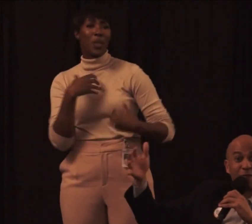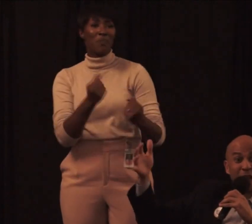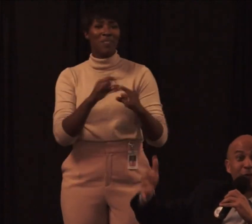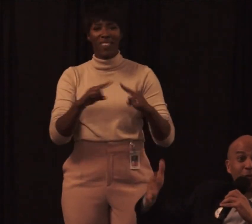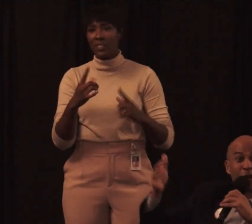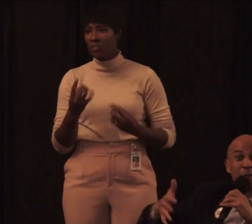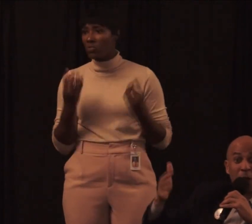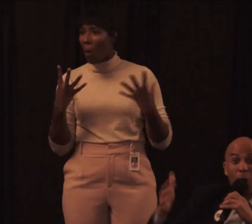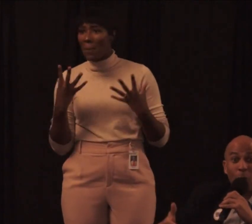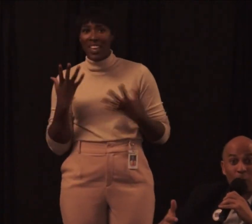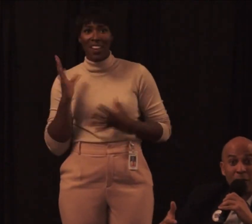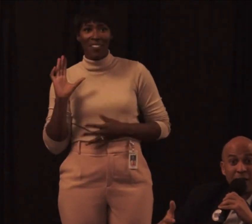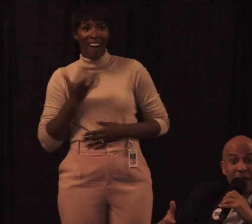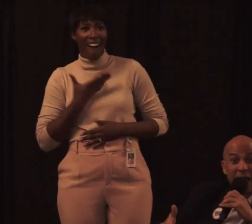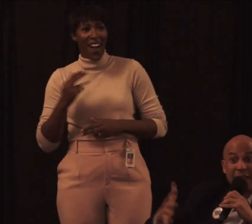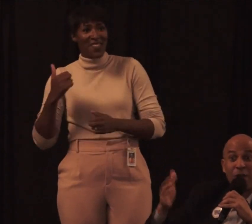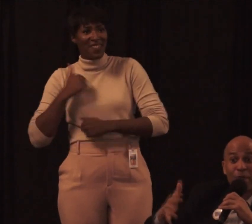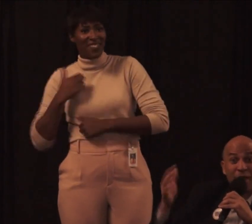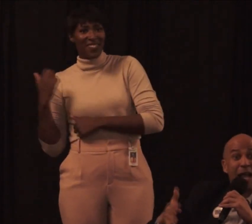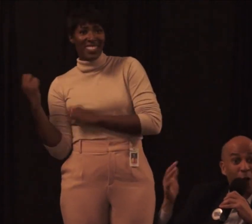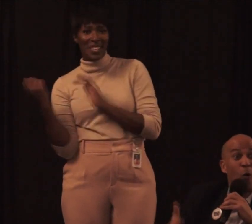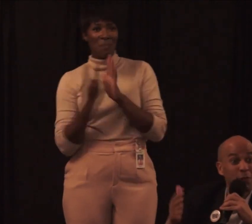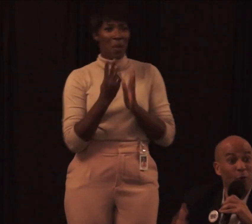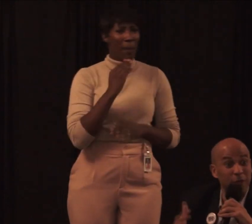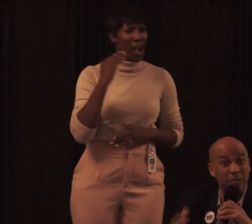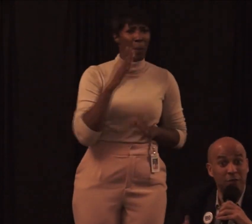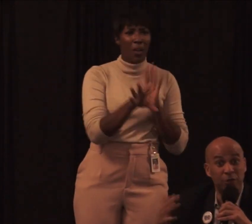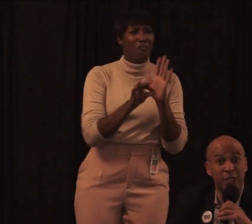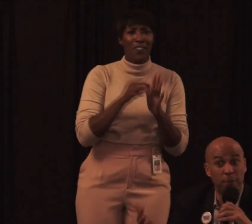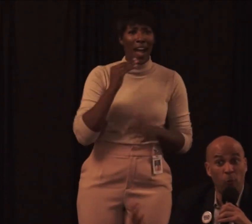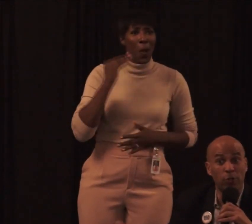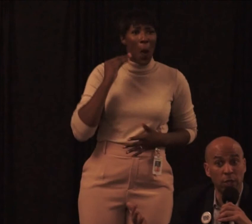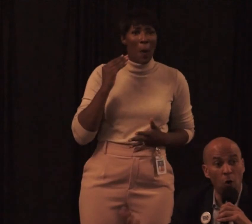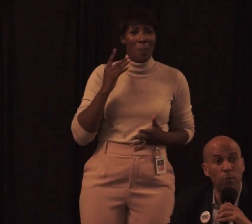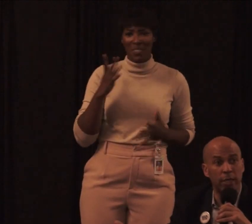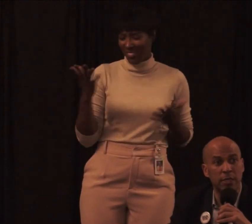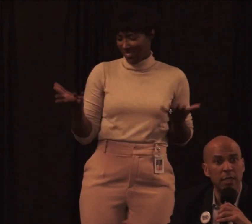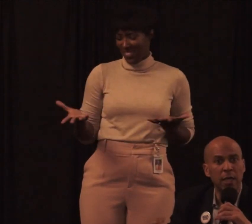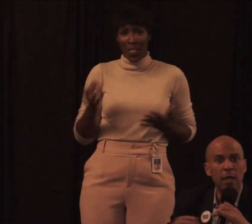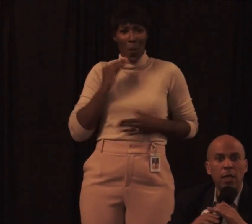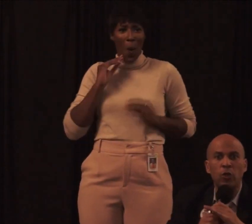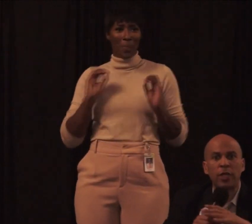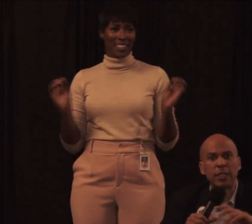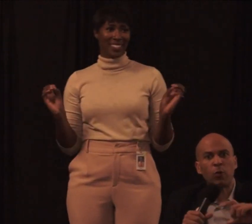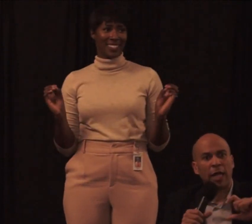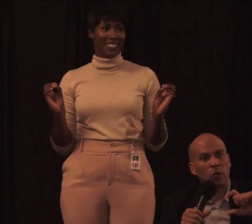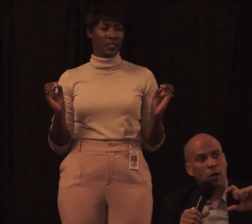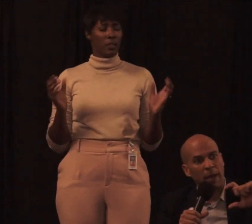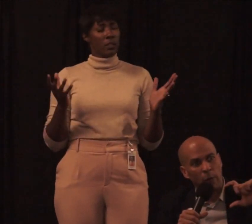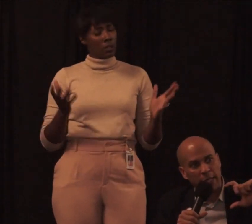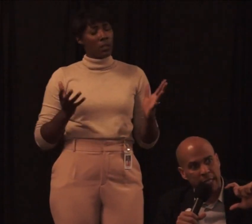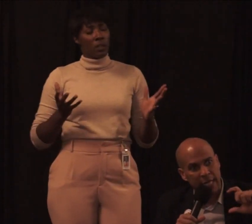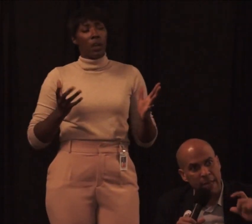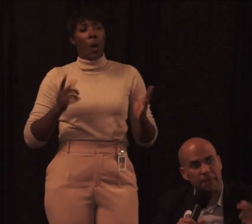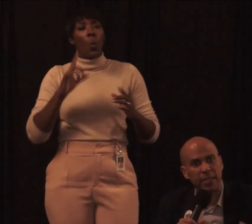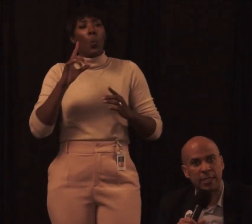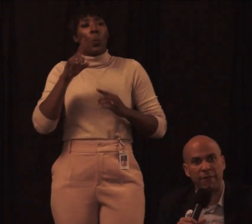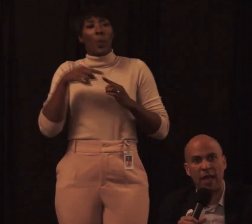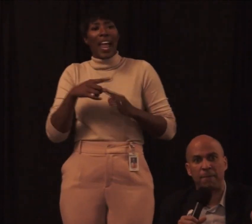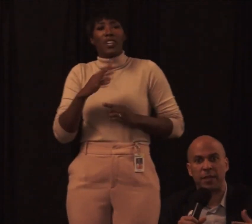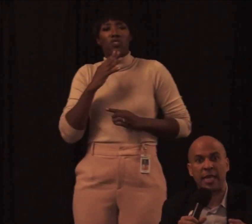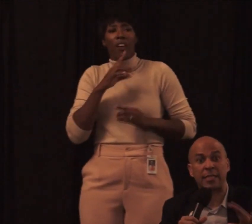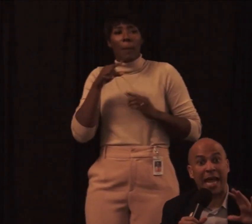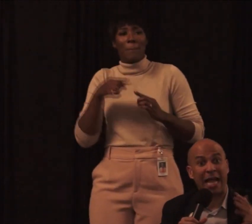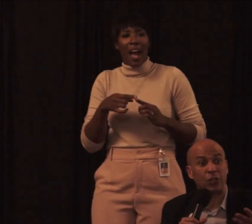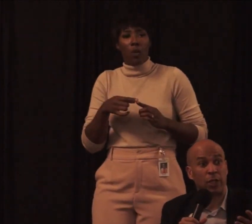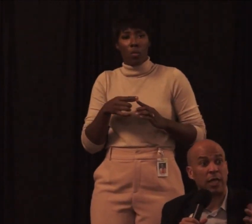many of our veterans are coming home and they don't find homes for themselves. They're disproportionately homeless. So this is what I talk about when I say the impotency